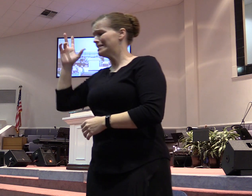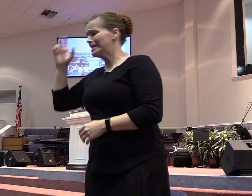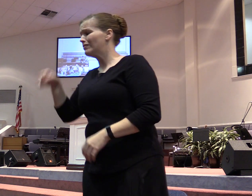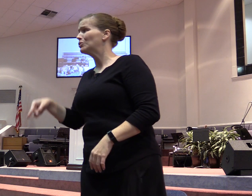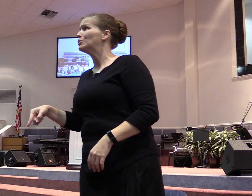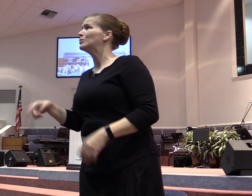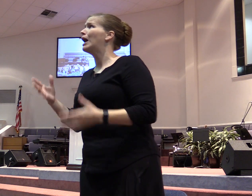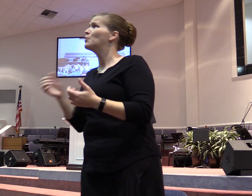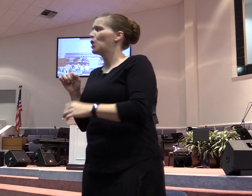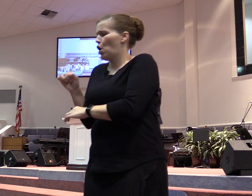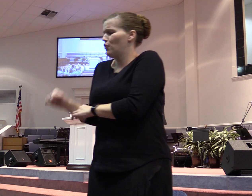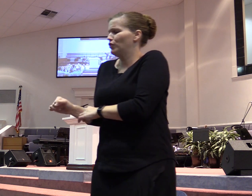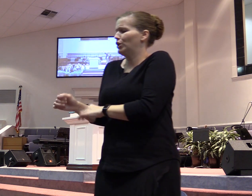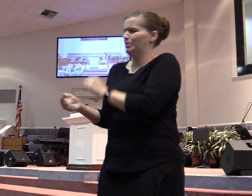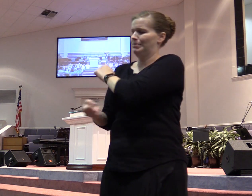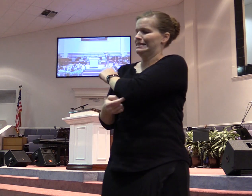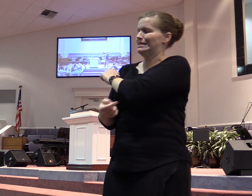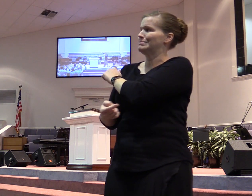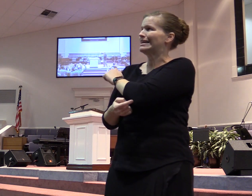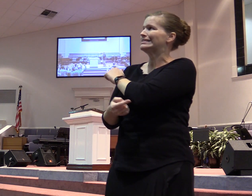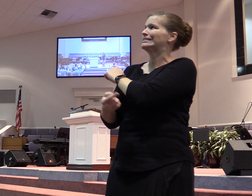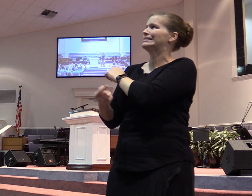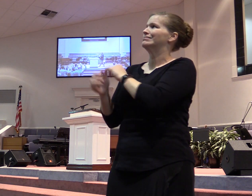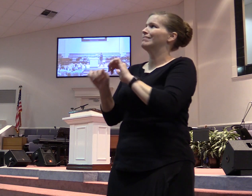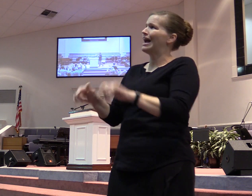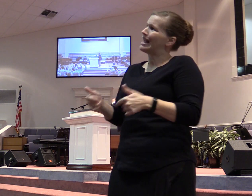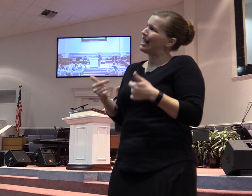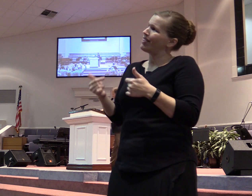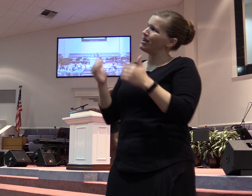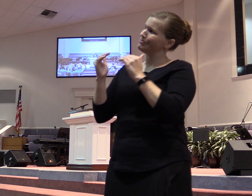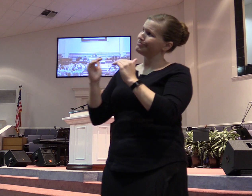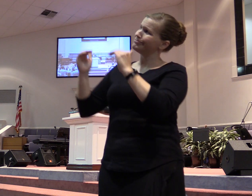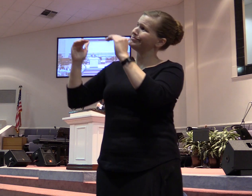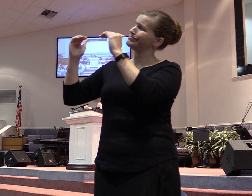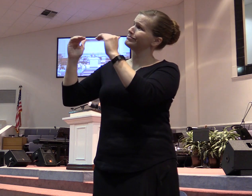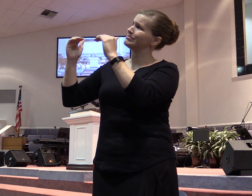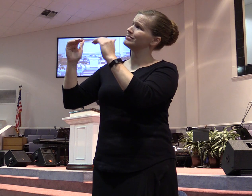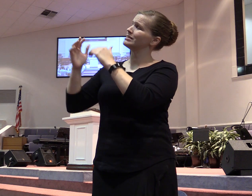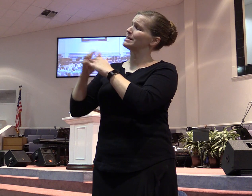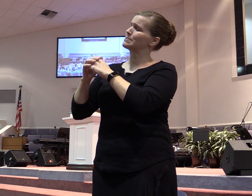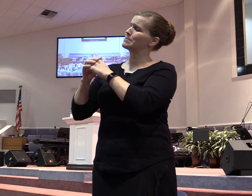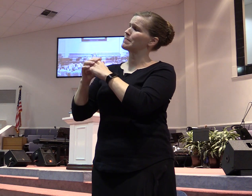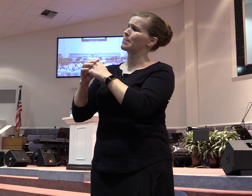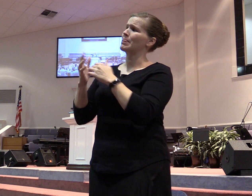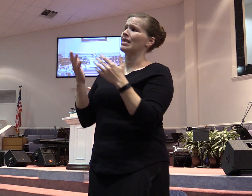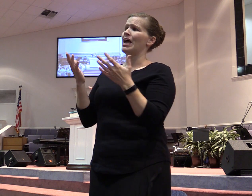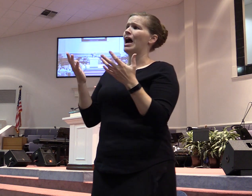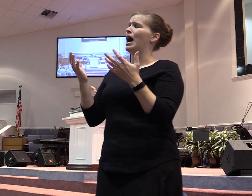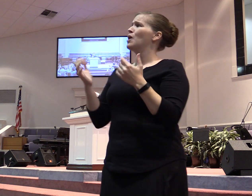overcome that temptation. So I can live above that problem. God I want to totally draw nigh unto you.